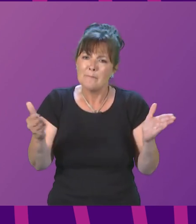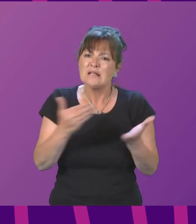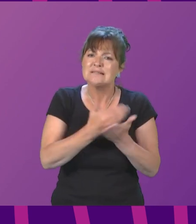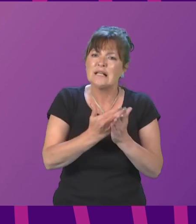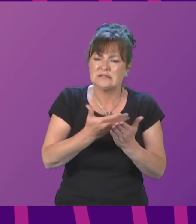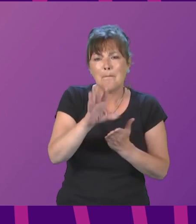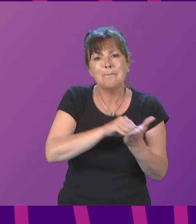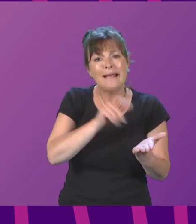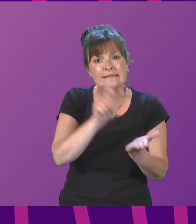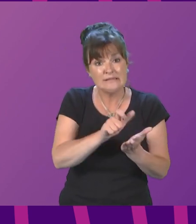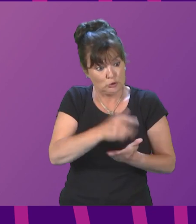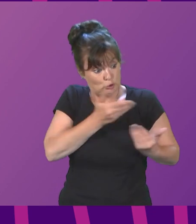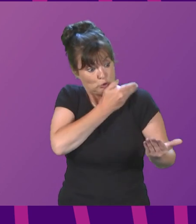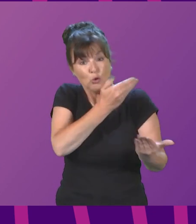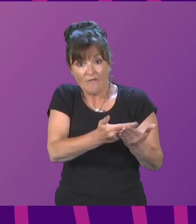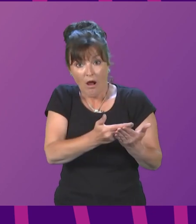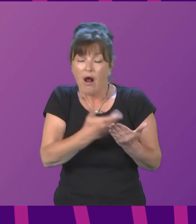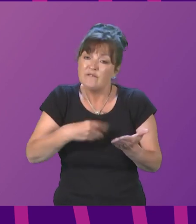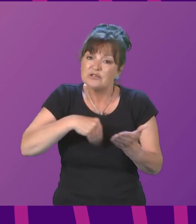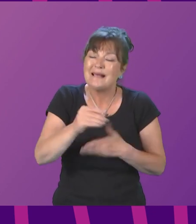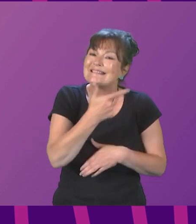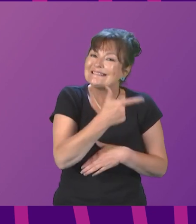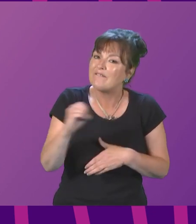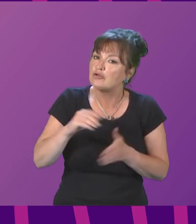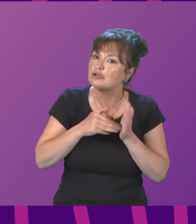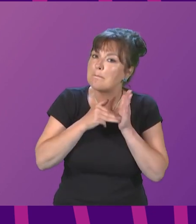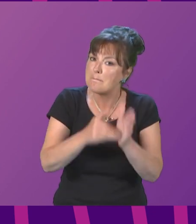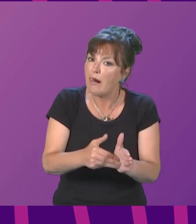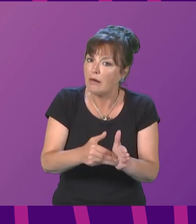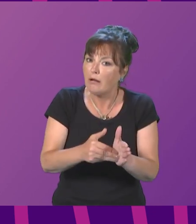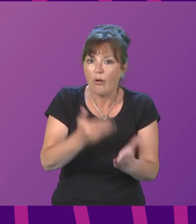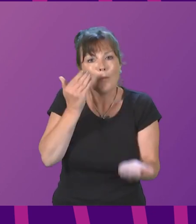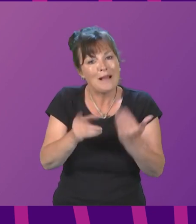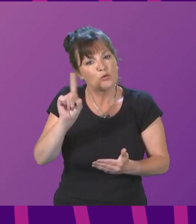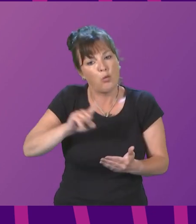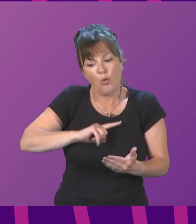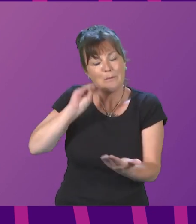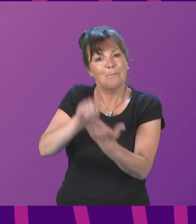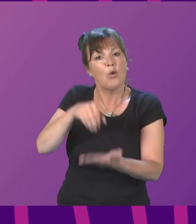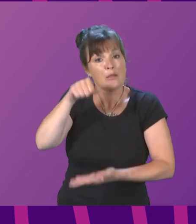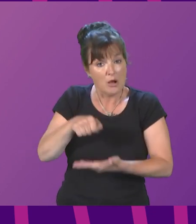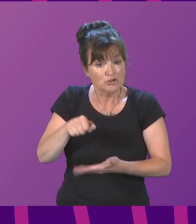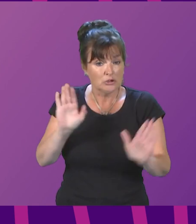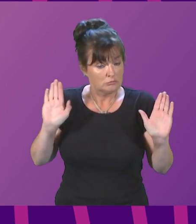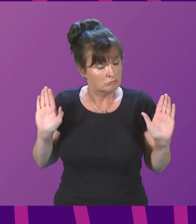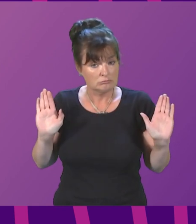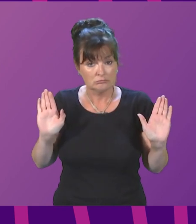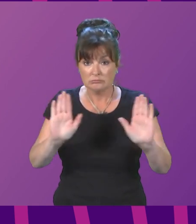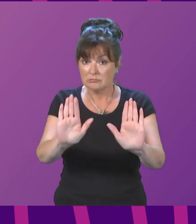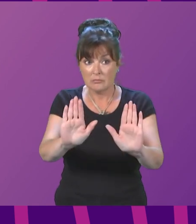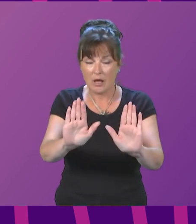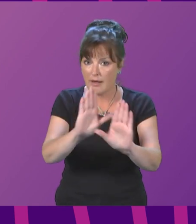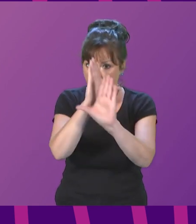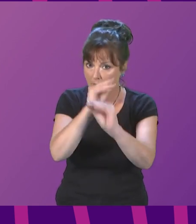far, costing £700 million more than we budgeted for. Now, to be very clear, I don't